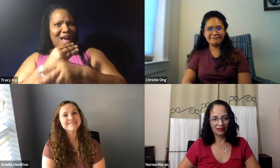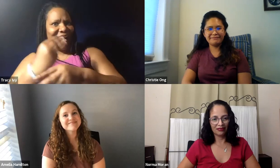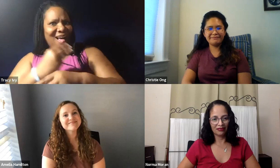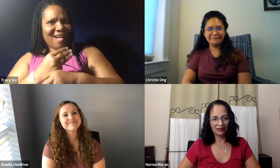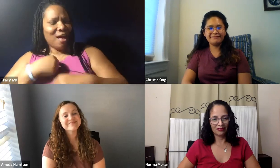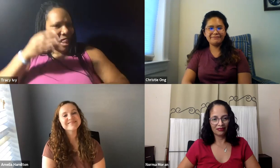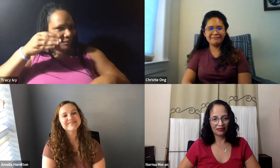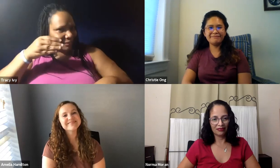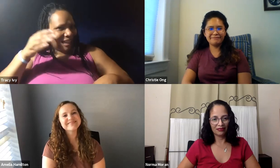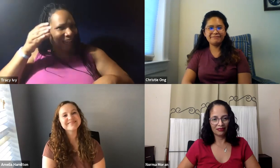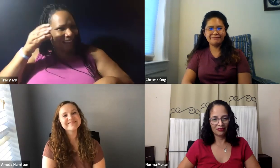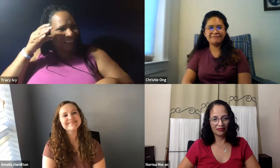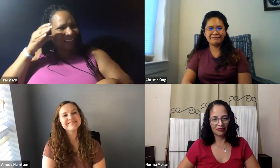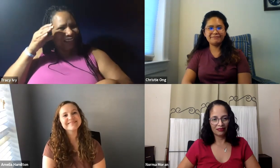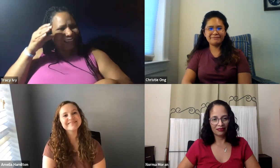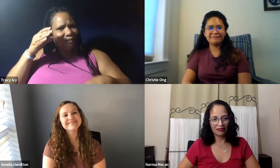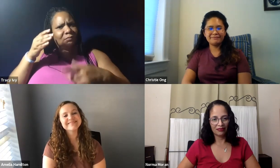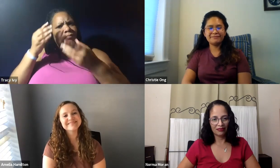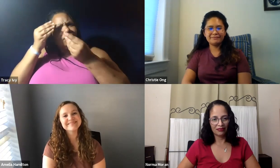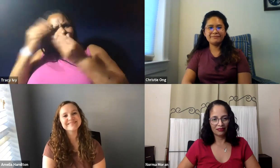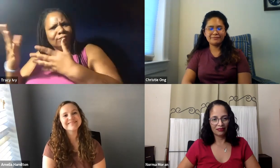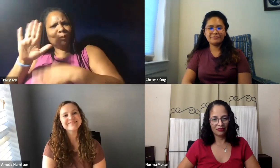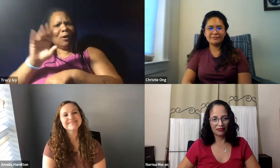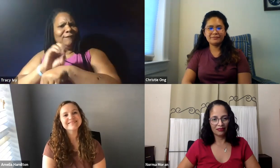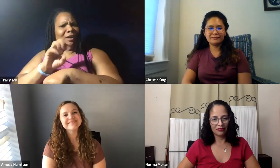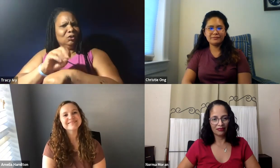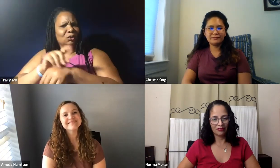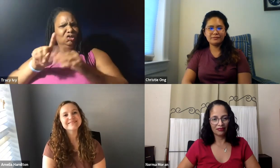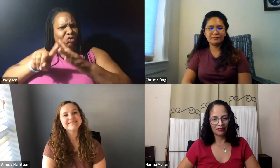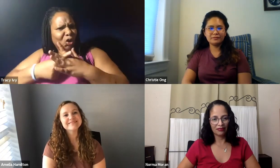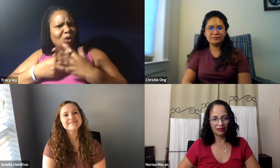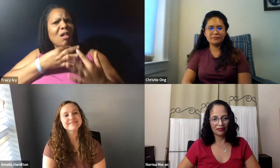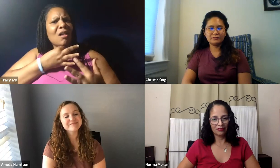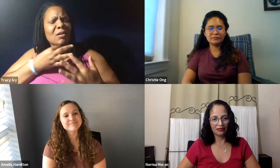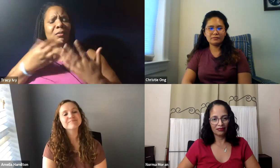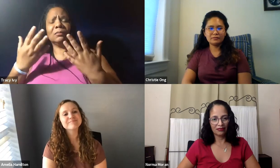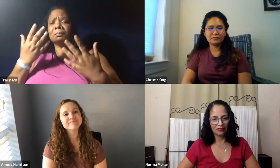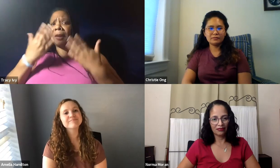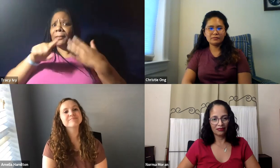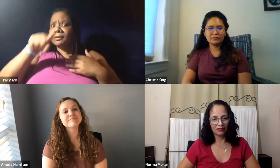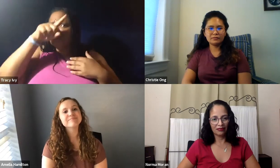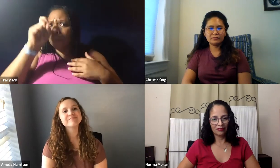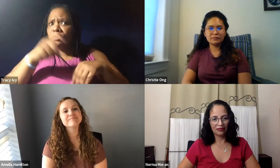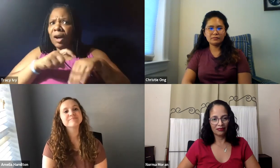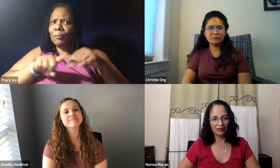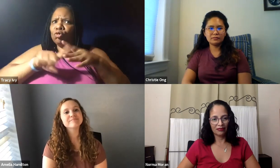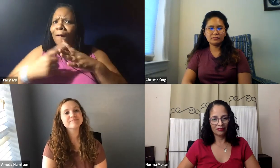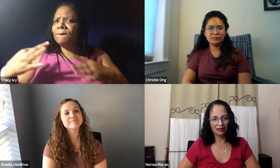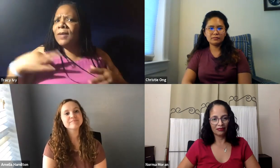inside of me. So I liked math and I could figure out what was going on. I have, you know, we can talk